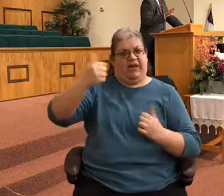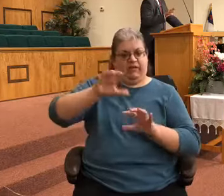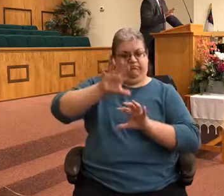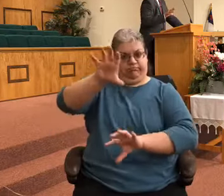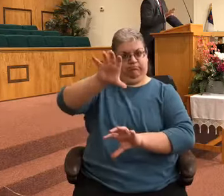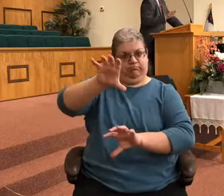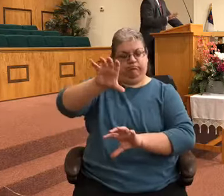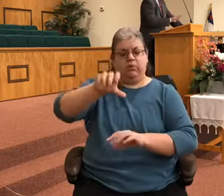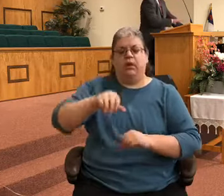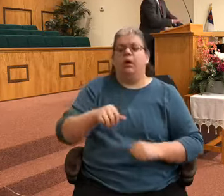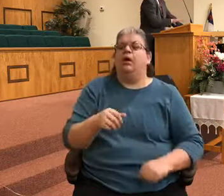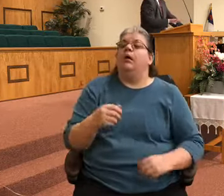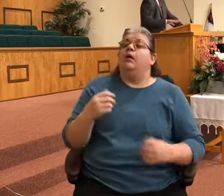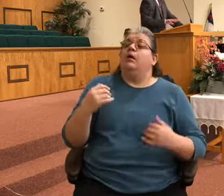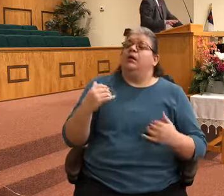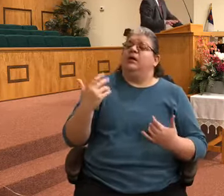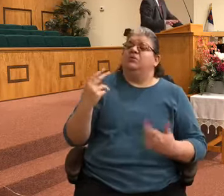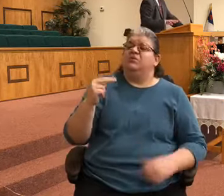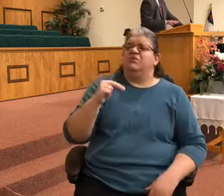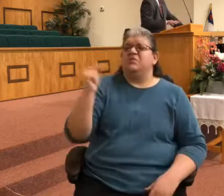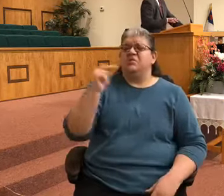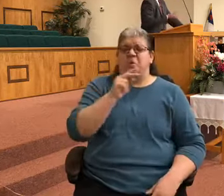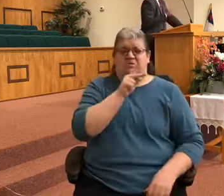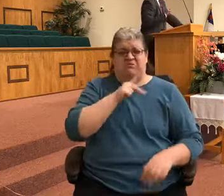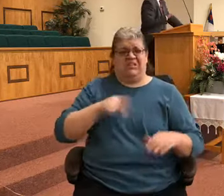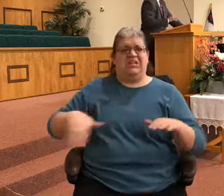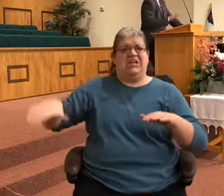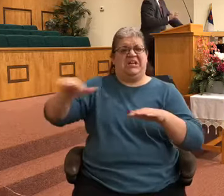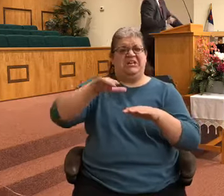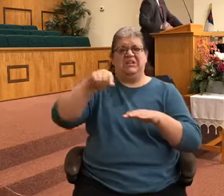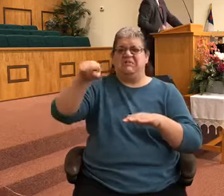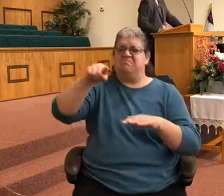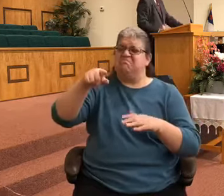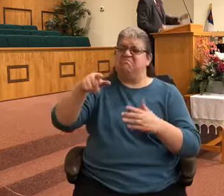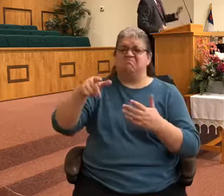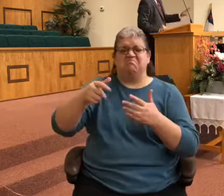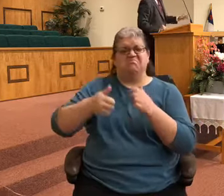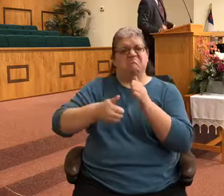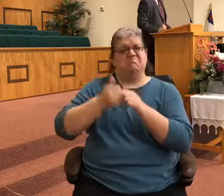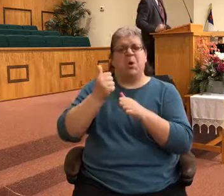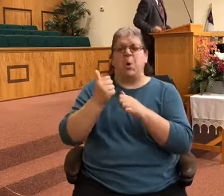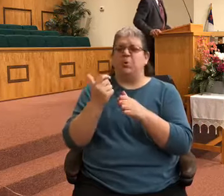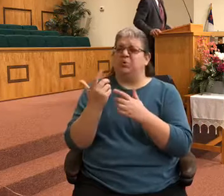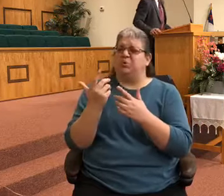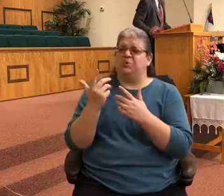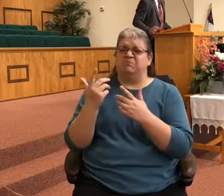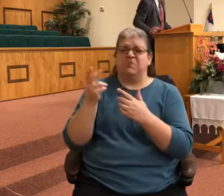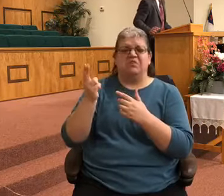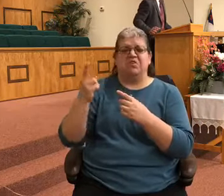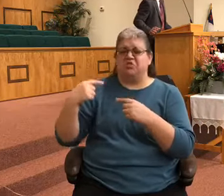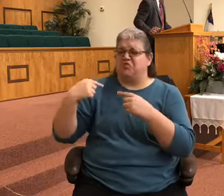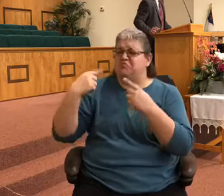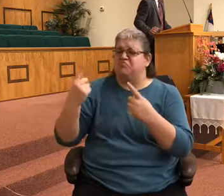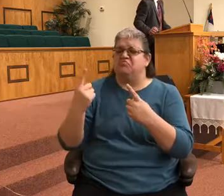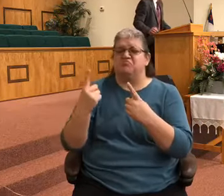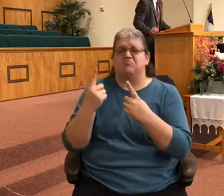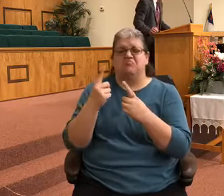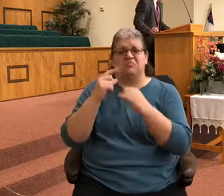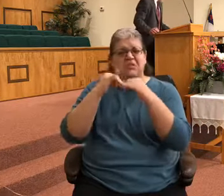for most of its history, had been an idolatrous kingdom. They had turned from the Lord. There hadn't been any good kings. Now, there have been a couple